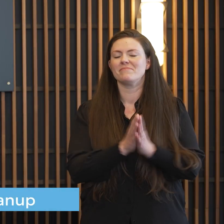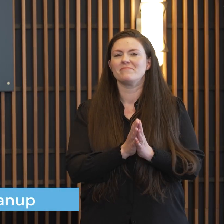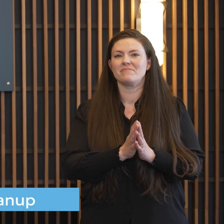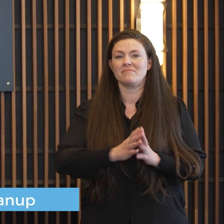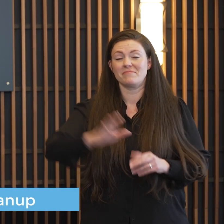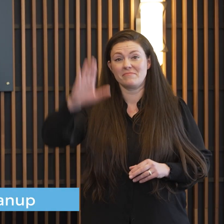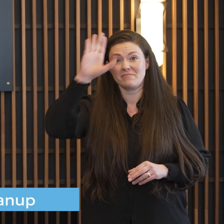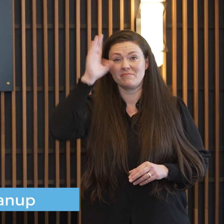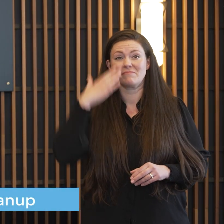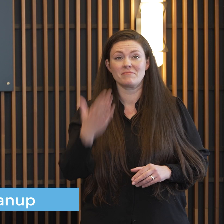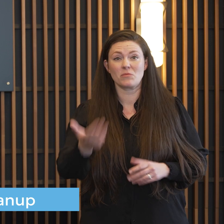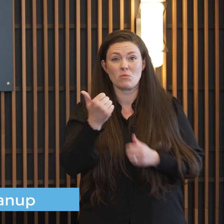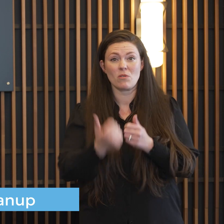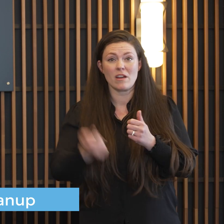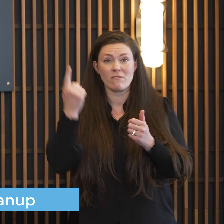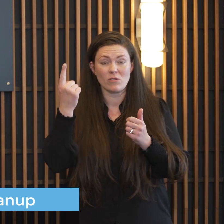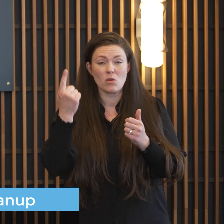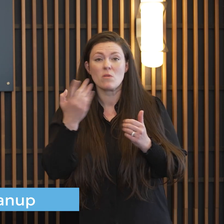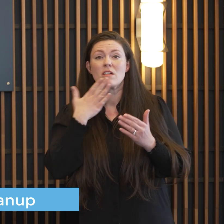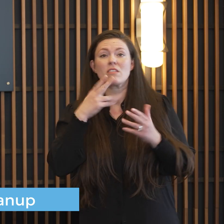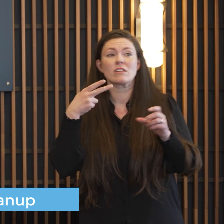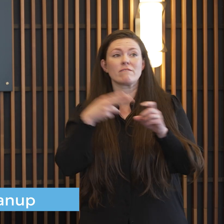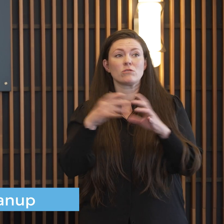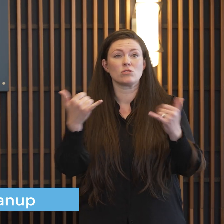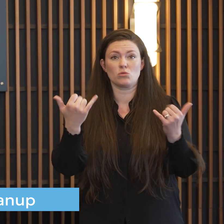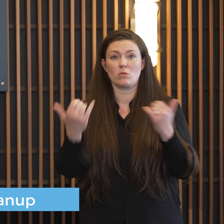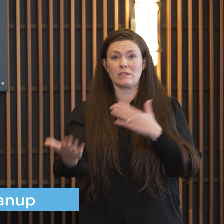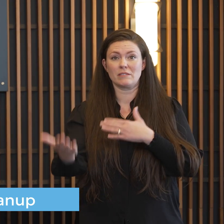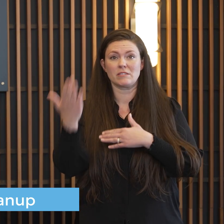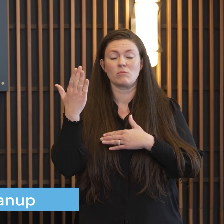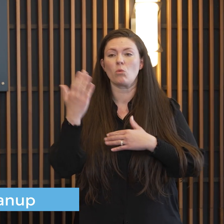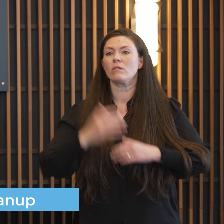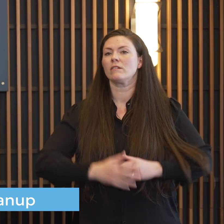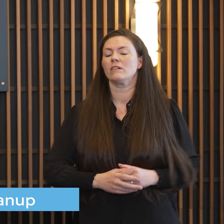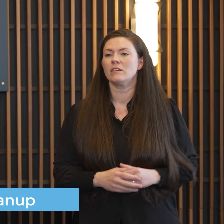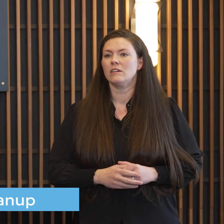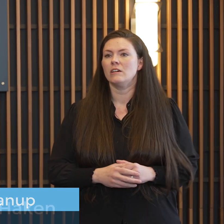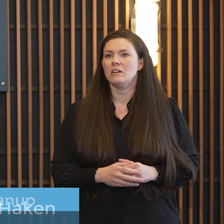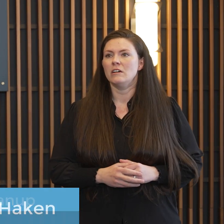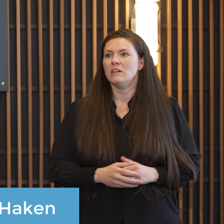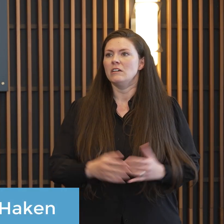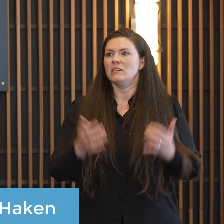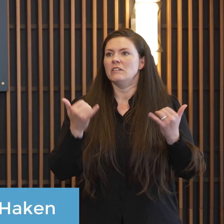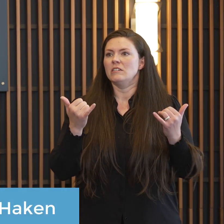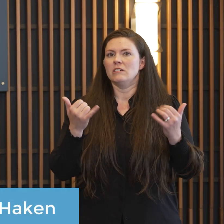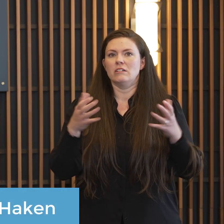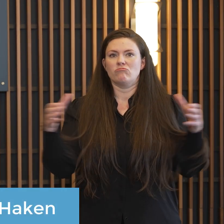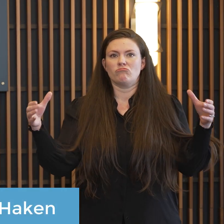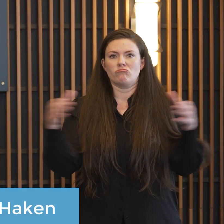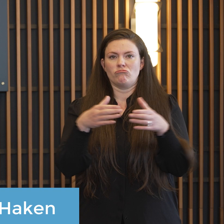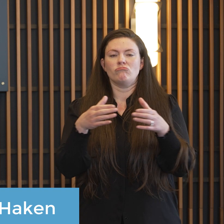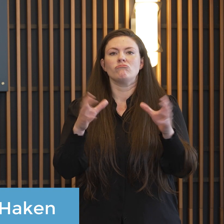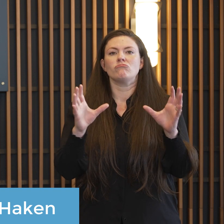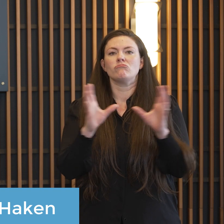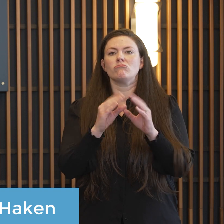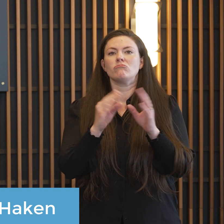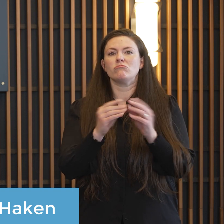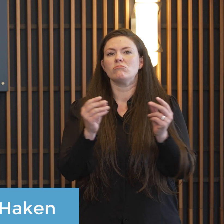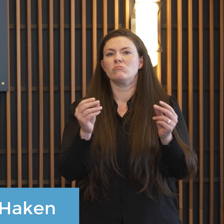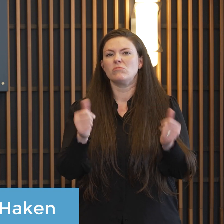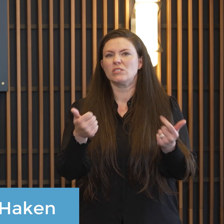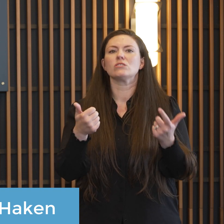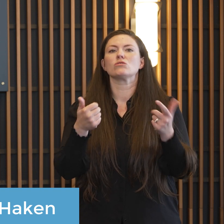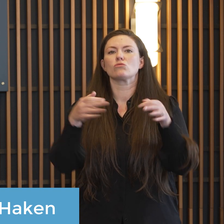all right well good morning everyone thanks for joining us this morning we thought we'd just bring together the crew for a quick kind of